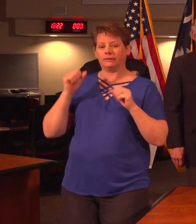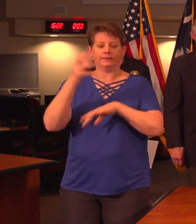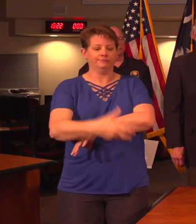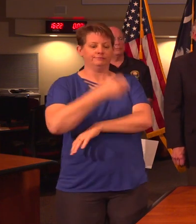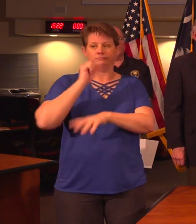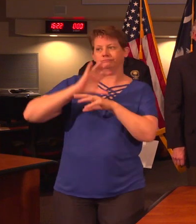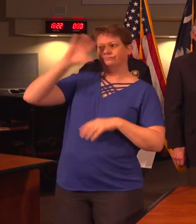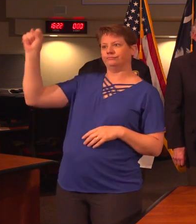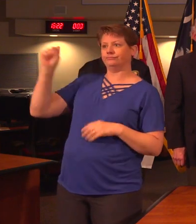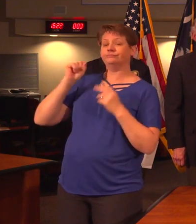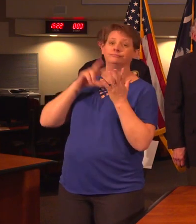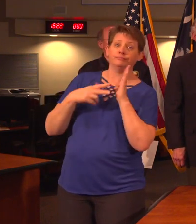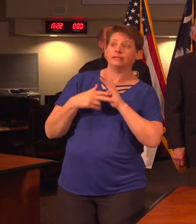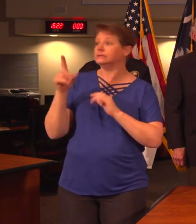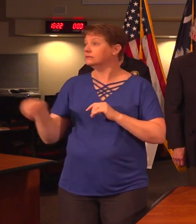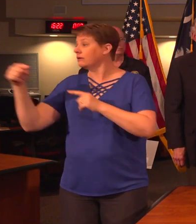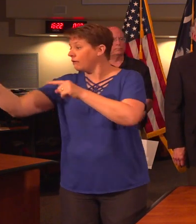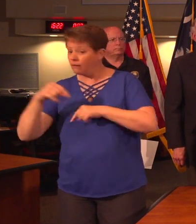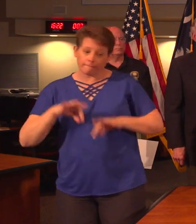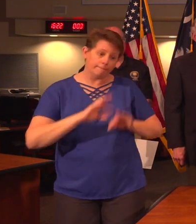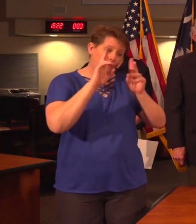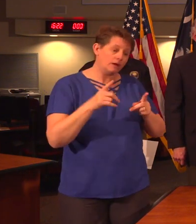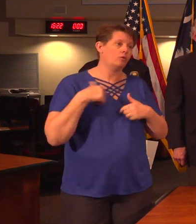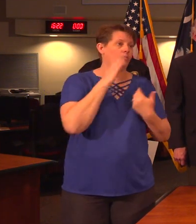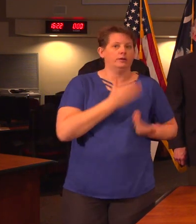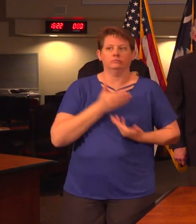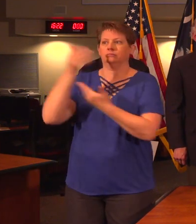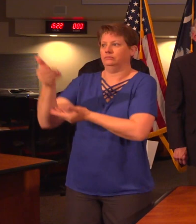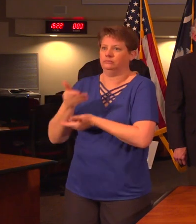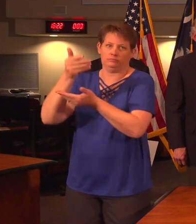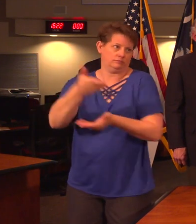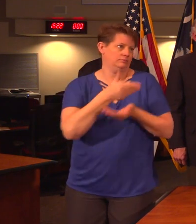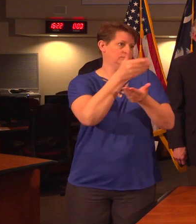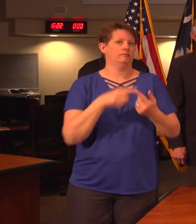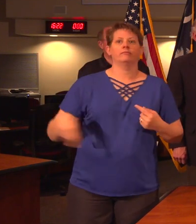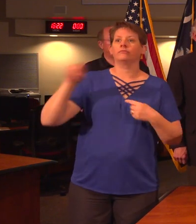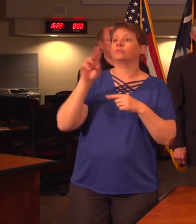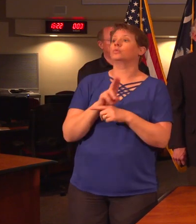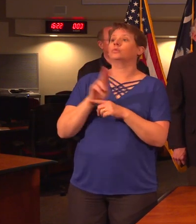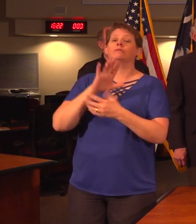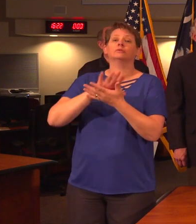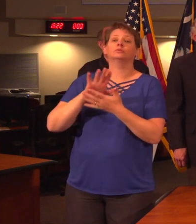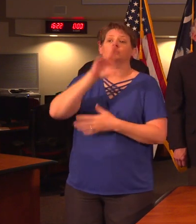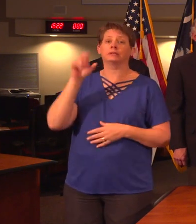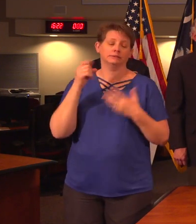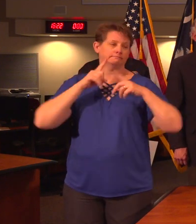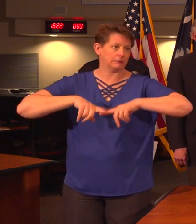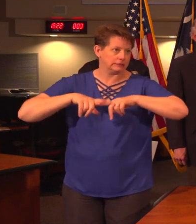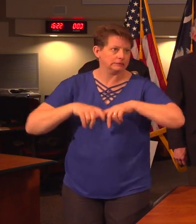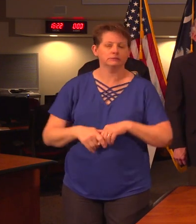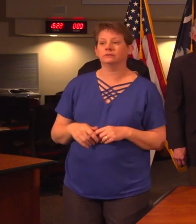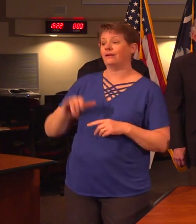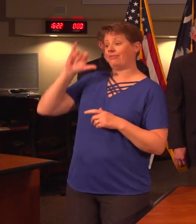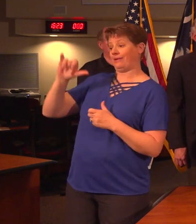We'll either have you come by and pick up the meals, or we'll be delivering those to you on our school buses. These waivers